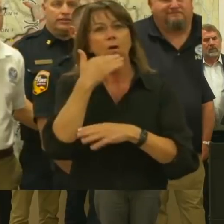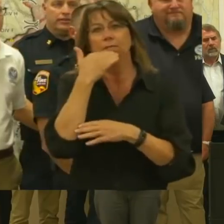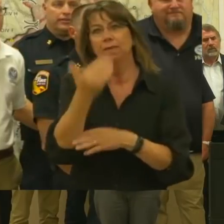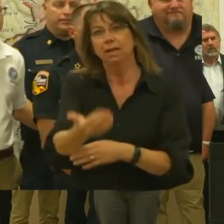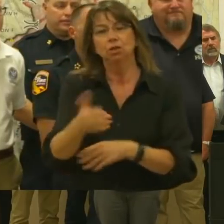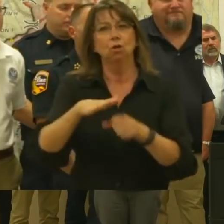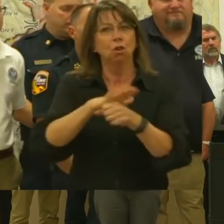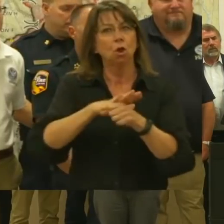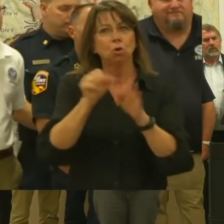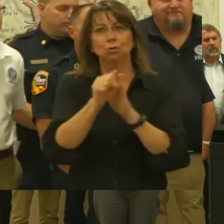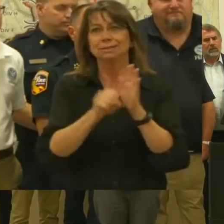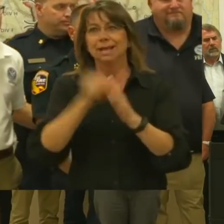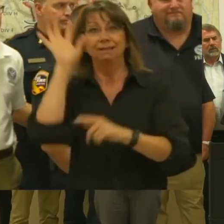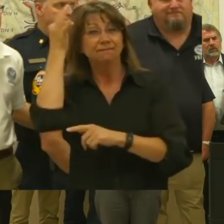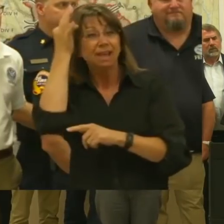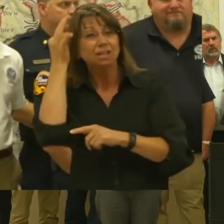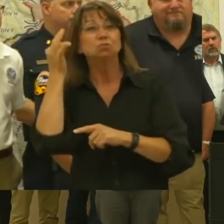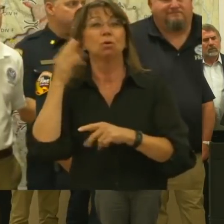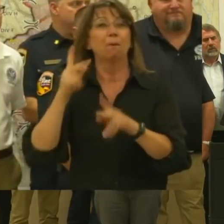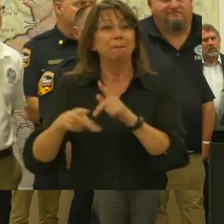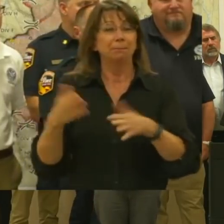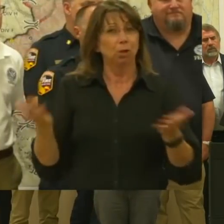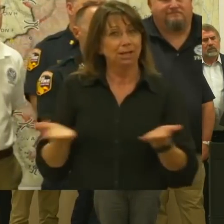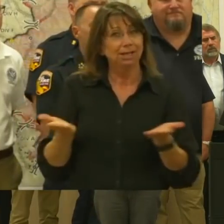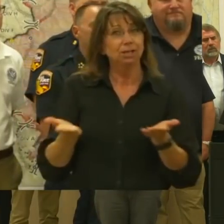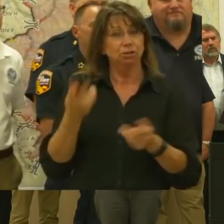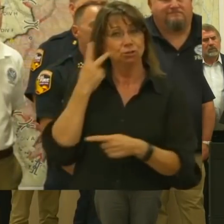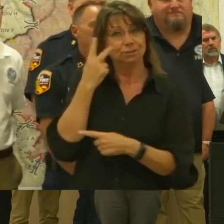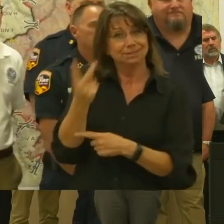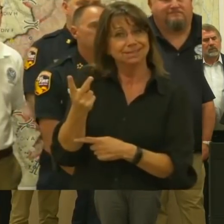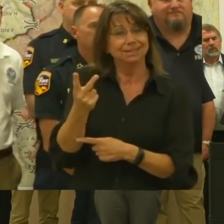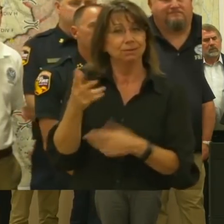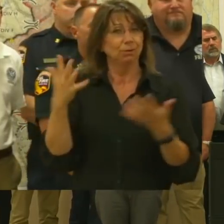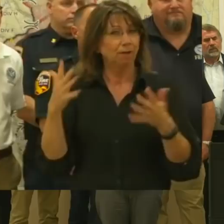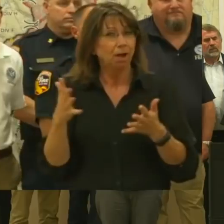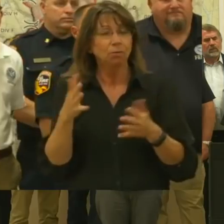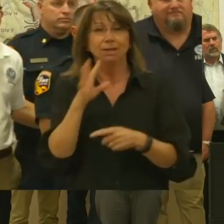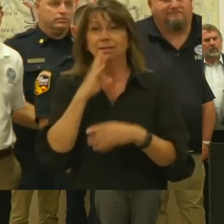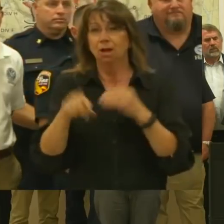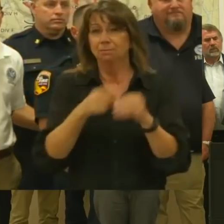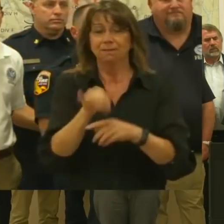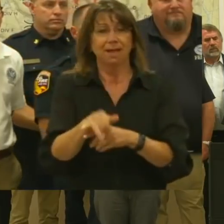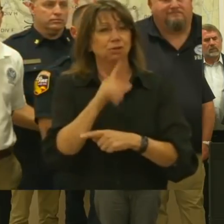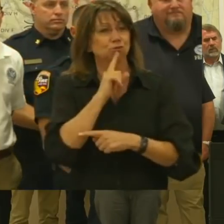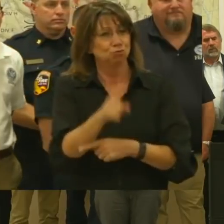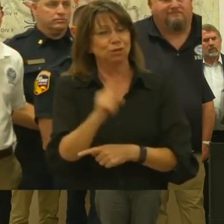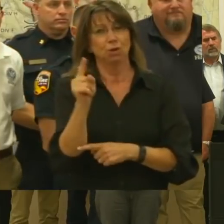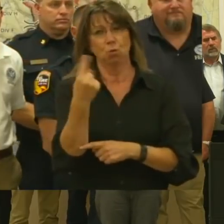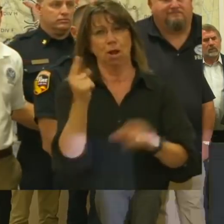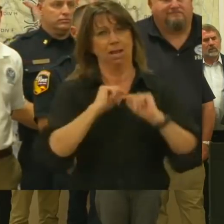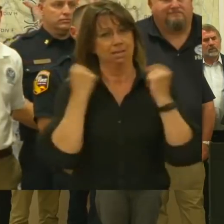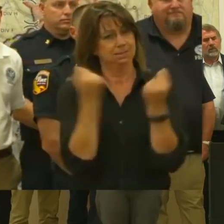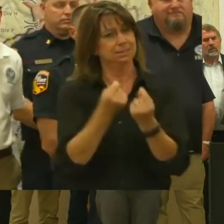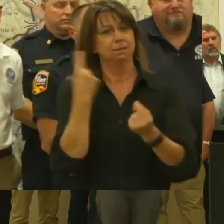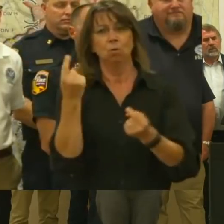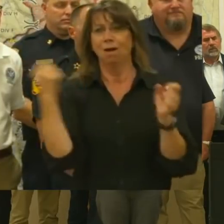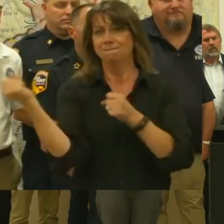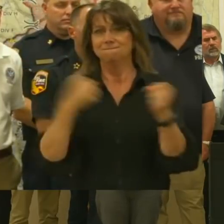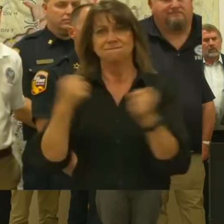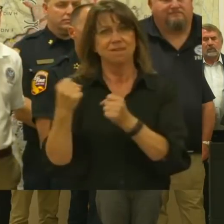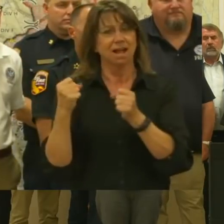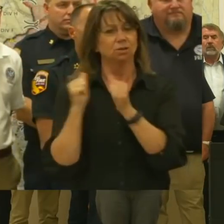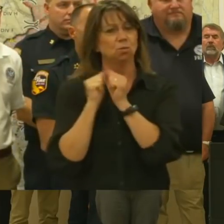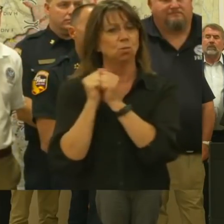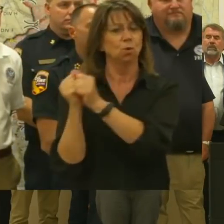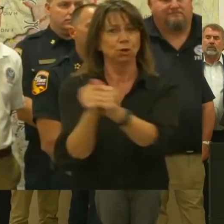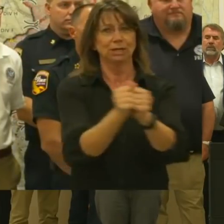local, state, federal officials. As you can see, as has been mentioned, this truly is one team, one fight. So we're all here together